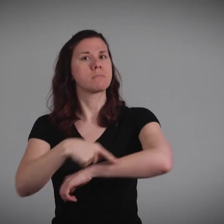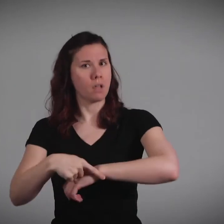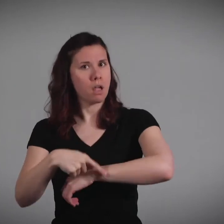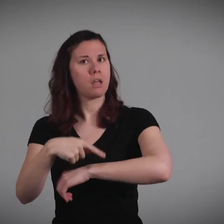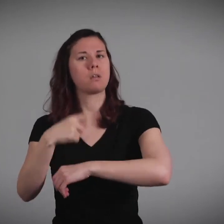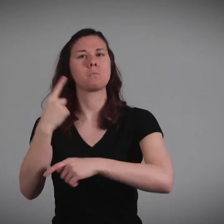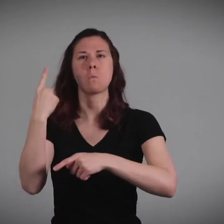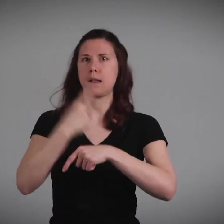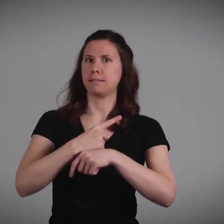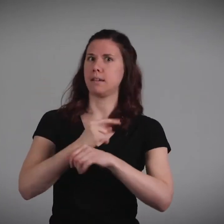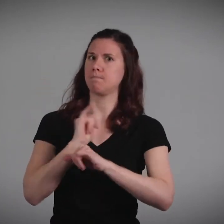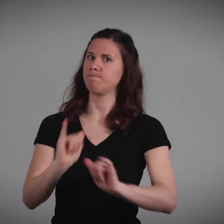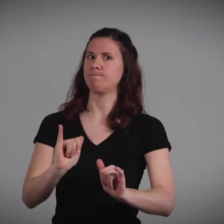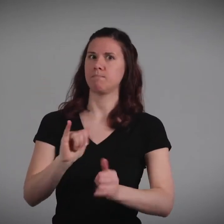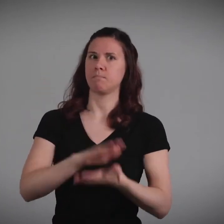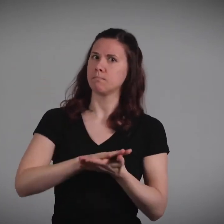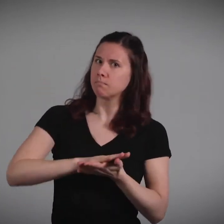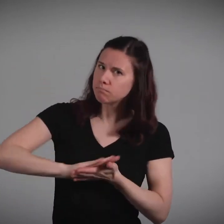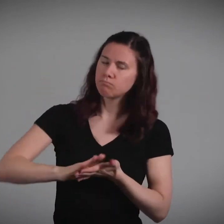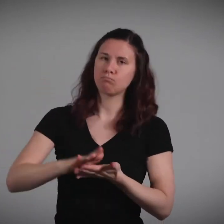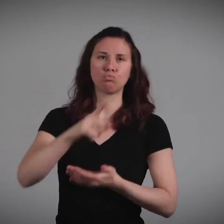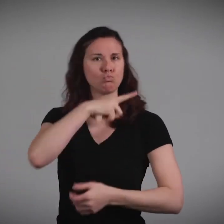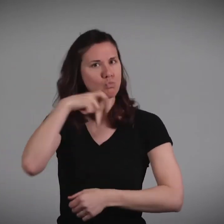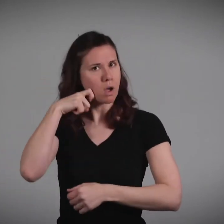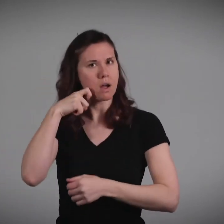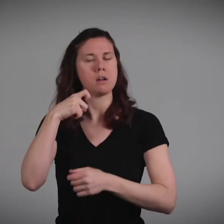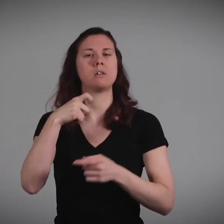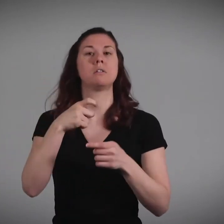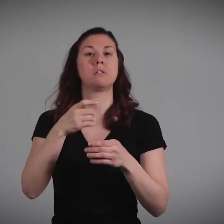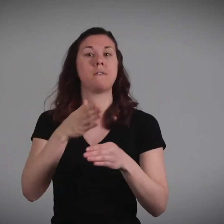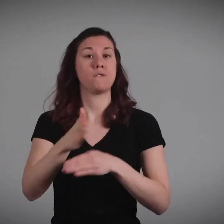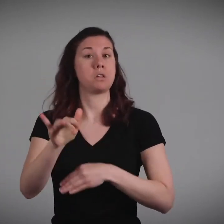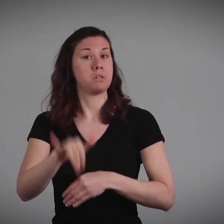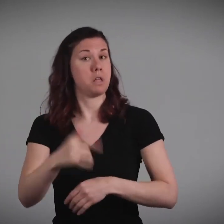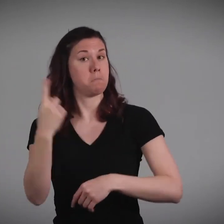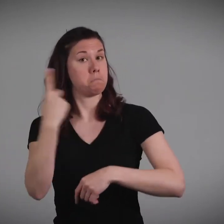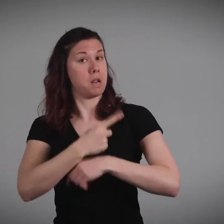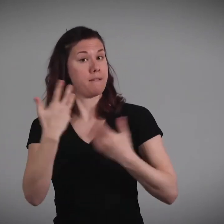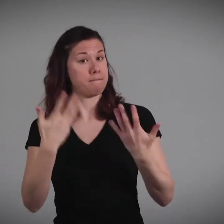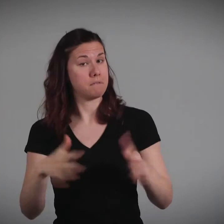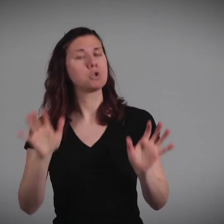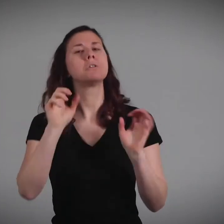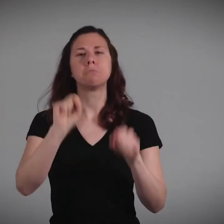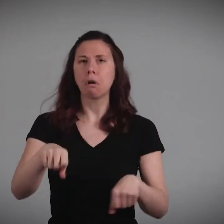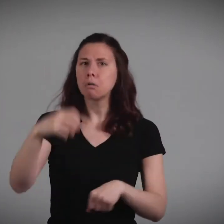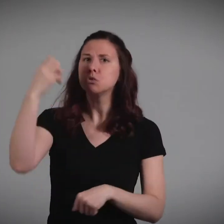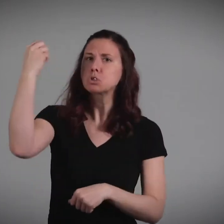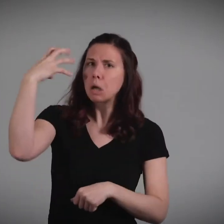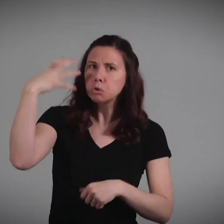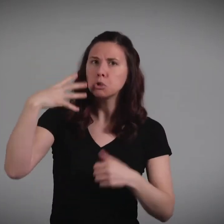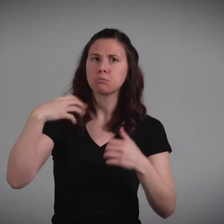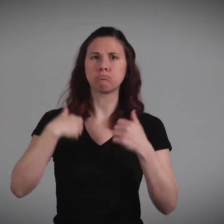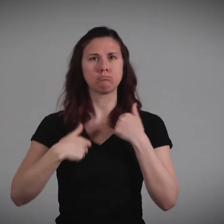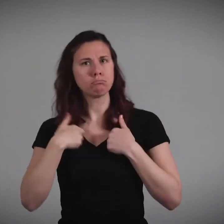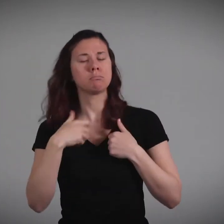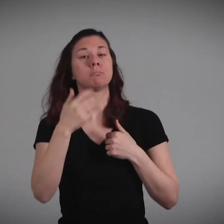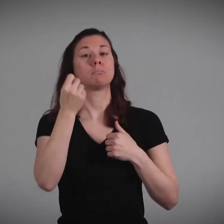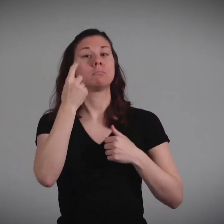For the first day, it can't become wet at all. But after that, you can take a shower or bath, but don't let the cut be soaked